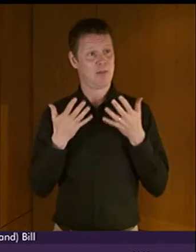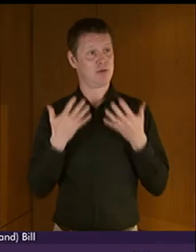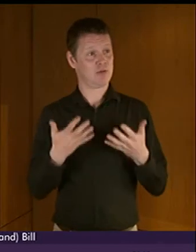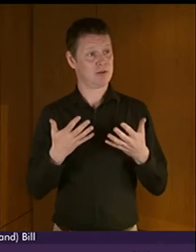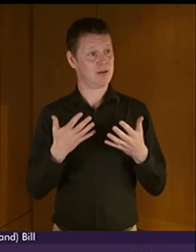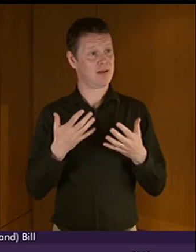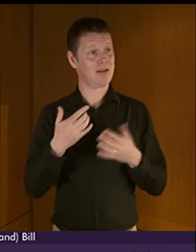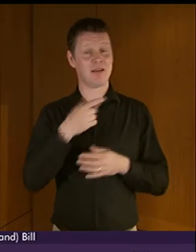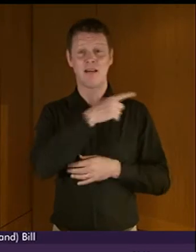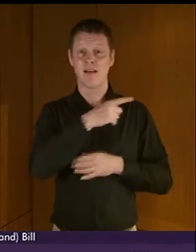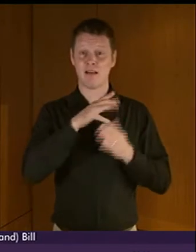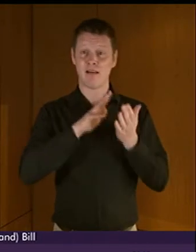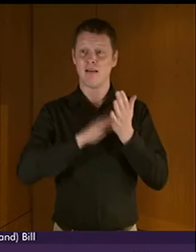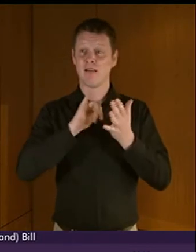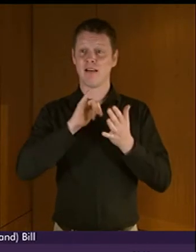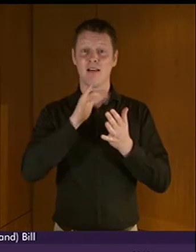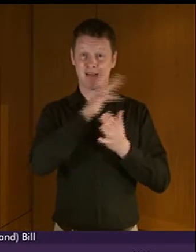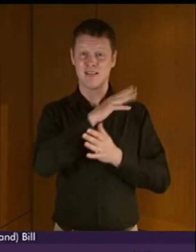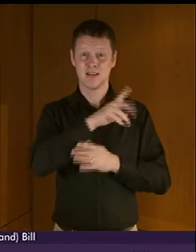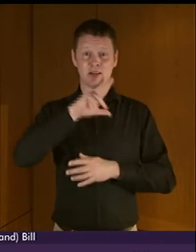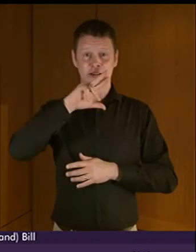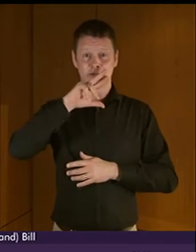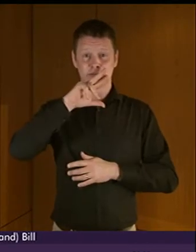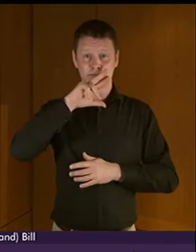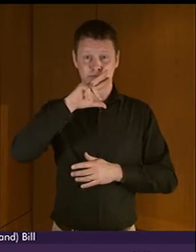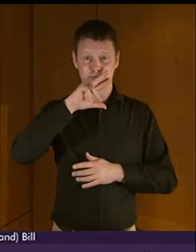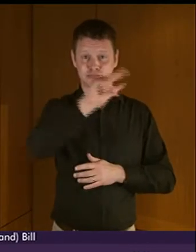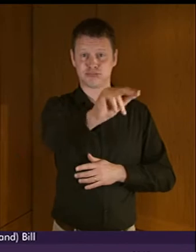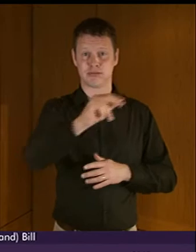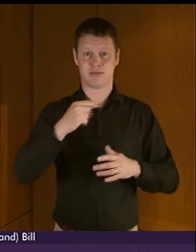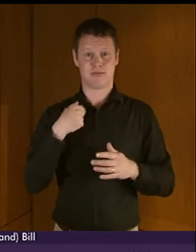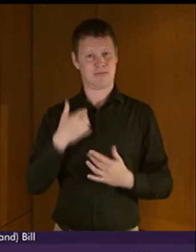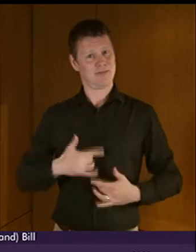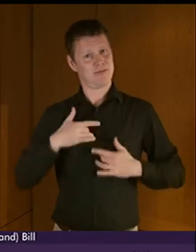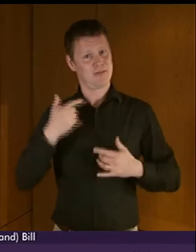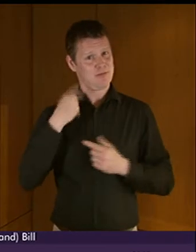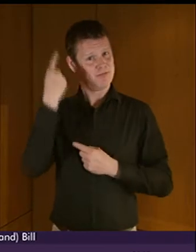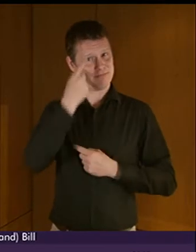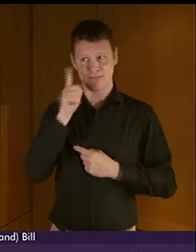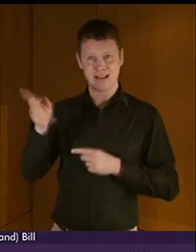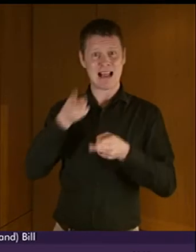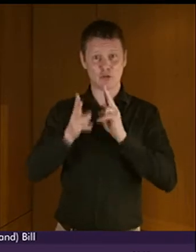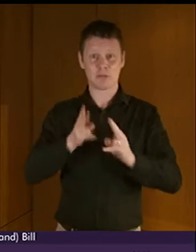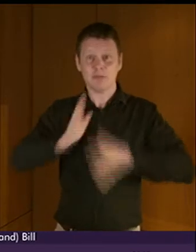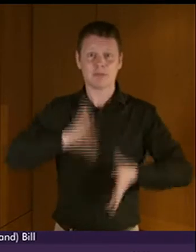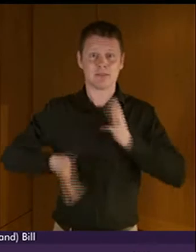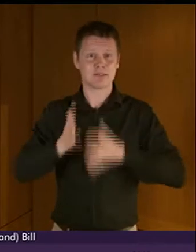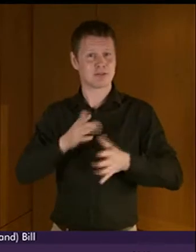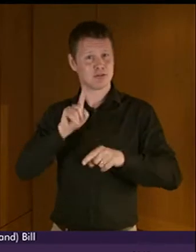slow down slightly in some of his address in order that the interpreter can keep up.